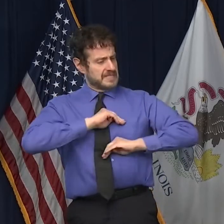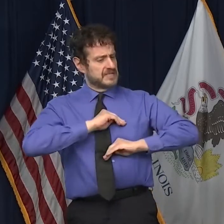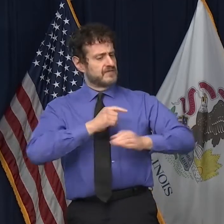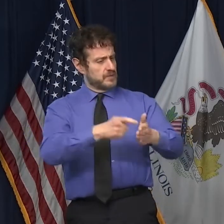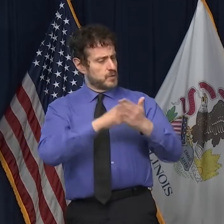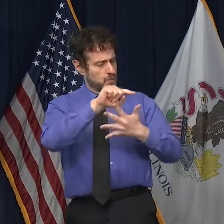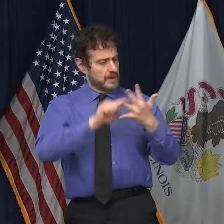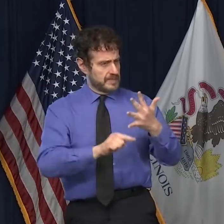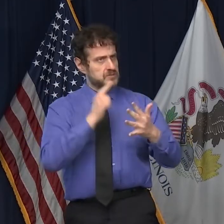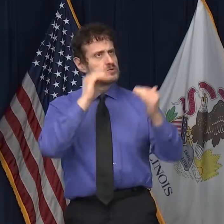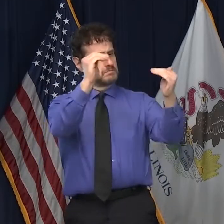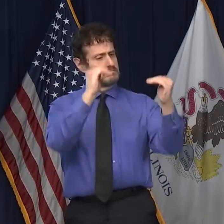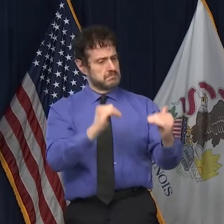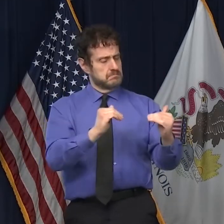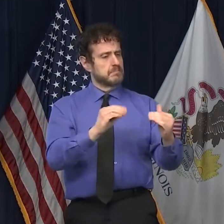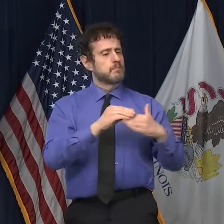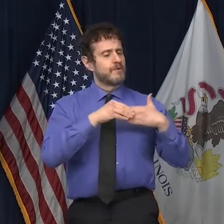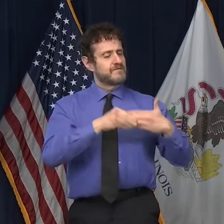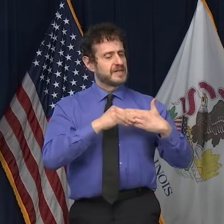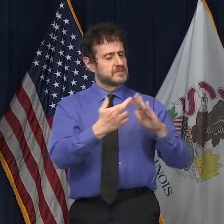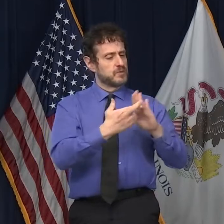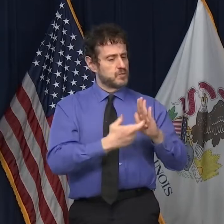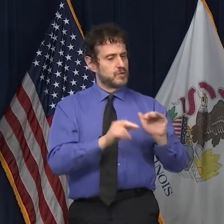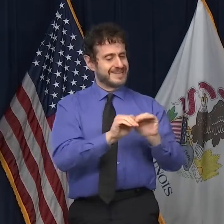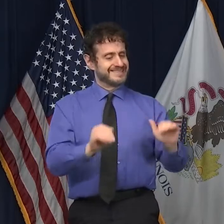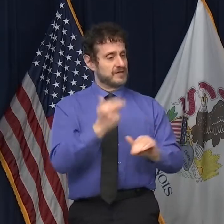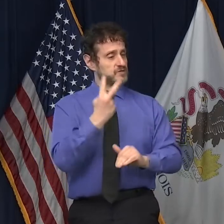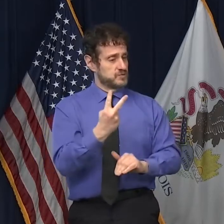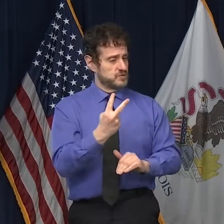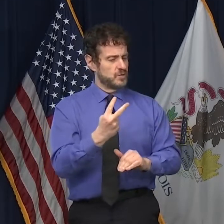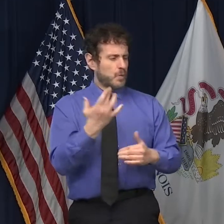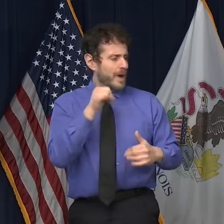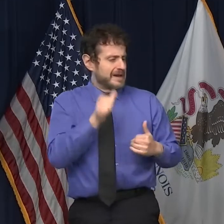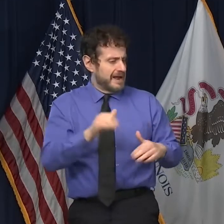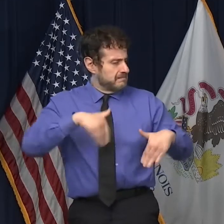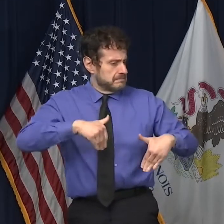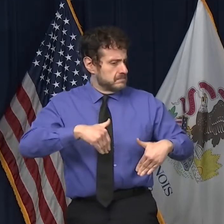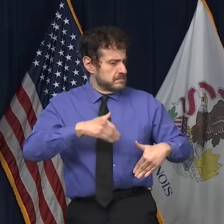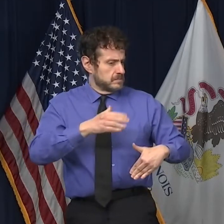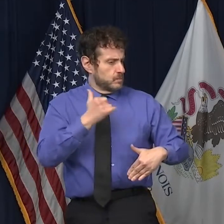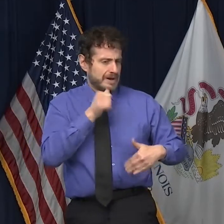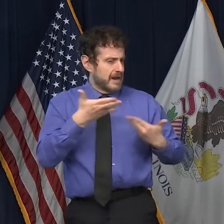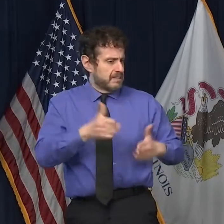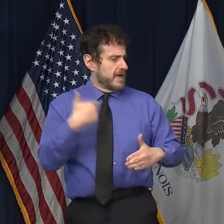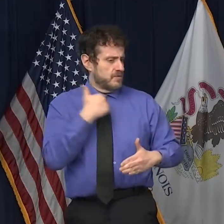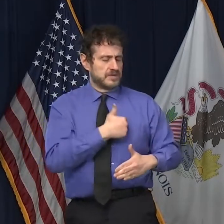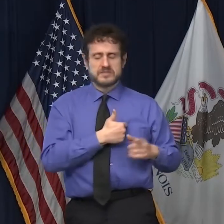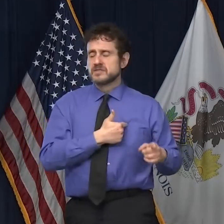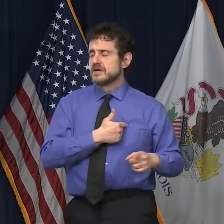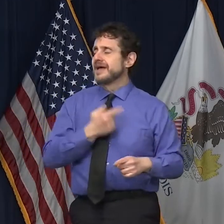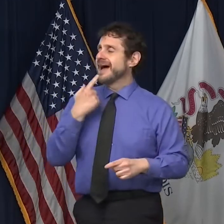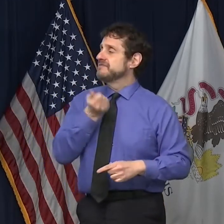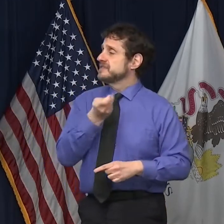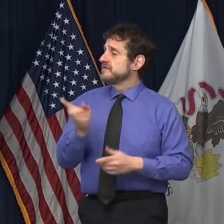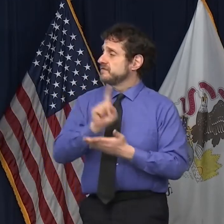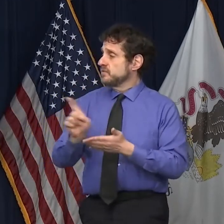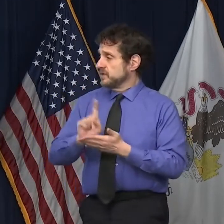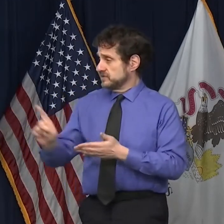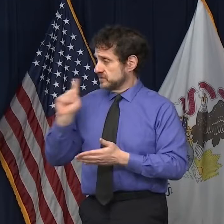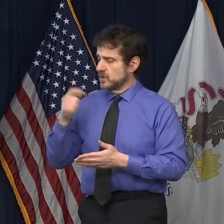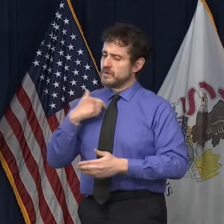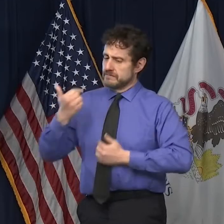and or when is that coming? Well, as I said several weeks ago, as we have moved along,